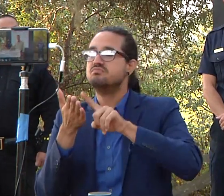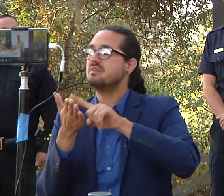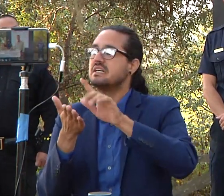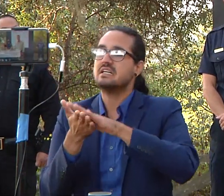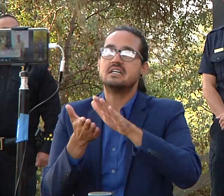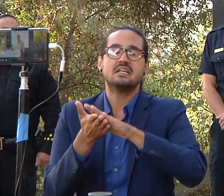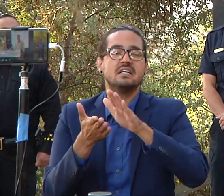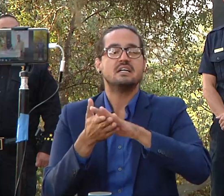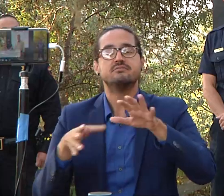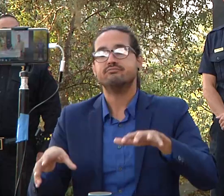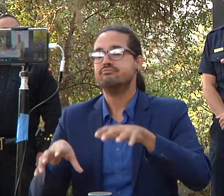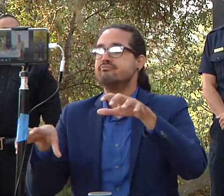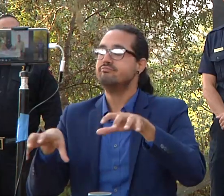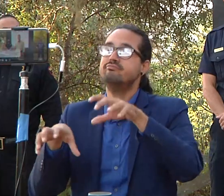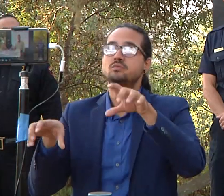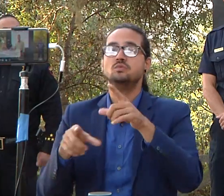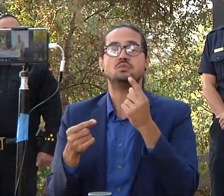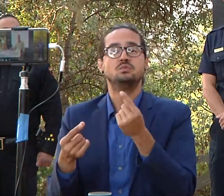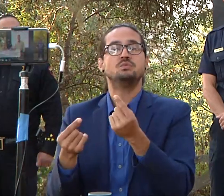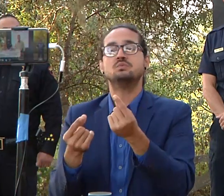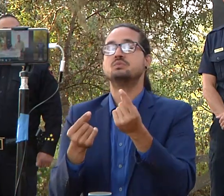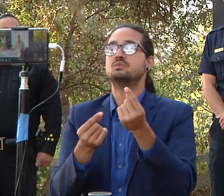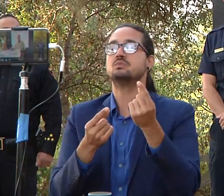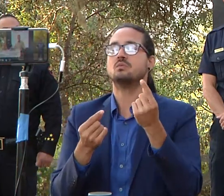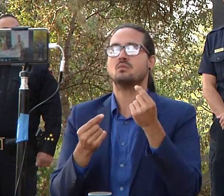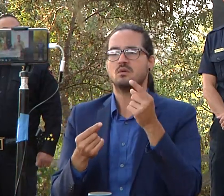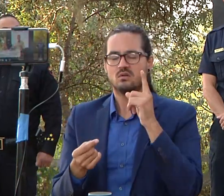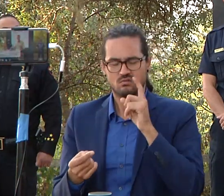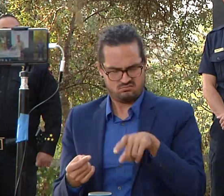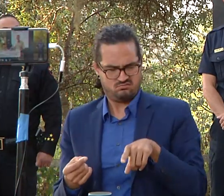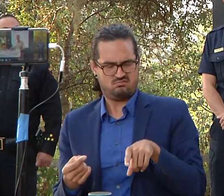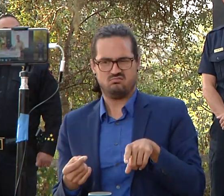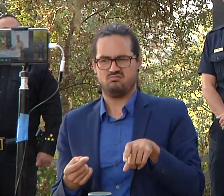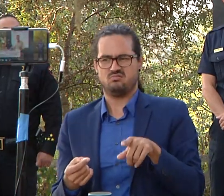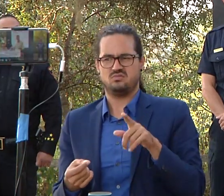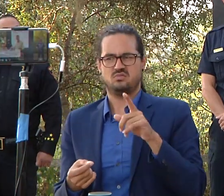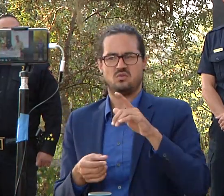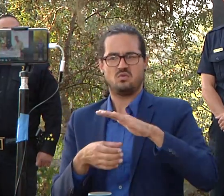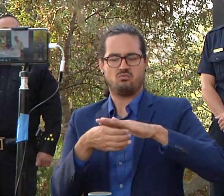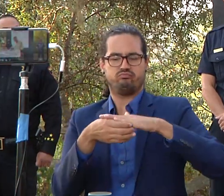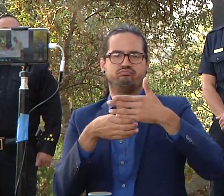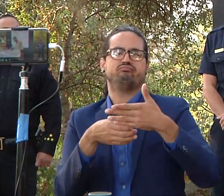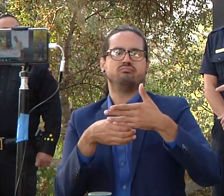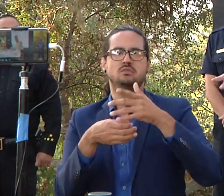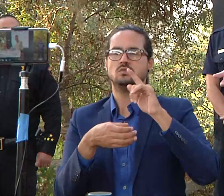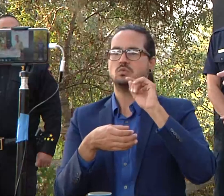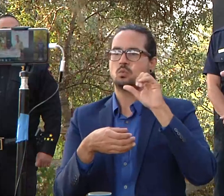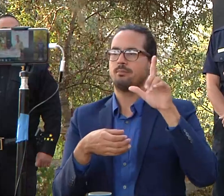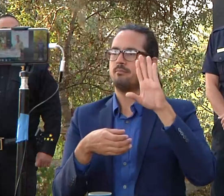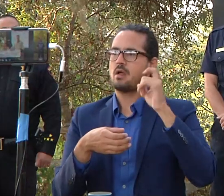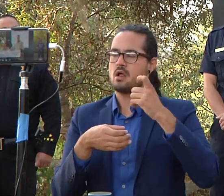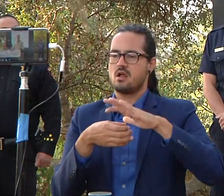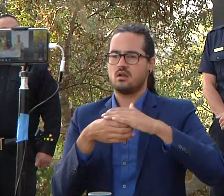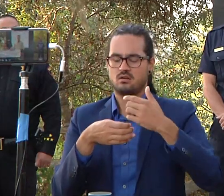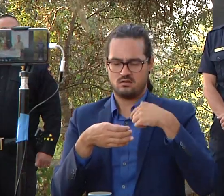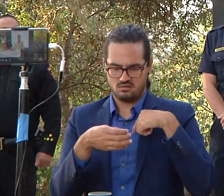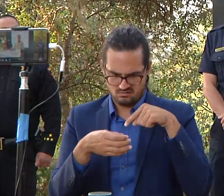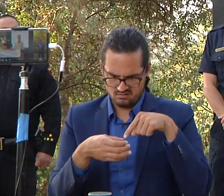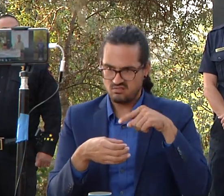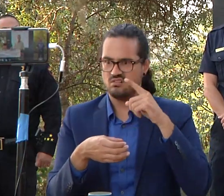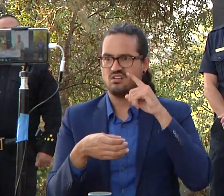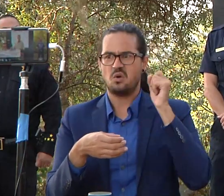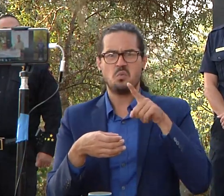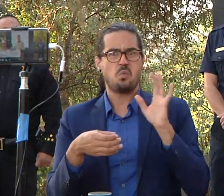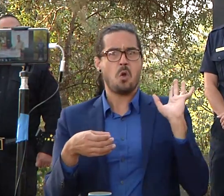as the case uh here where they were near a home and they they noticed an open toolbox uh happened to look down and and lo and behold there looked like